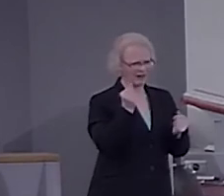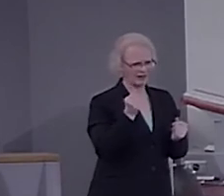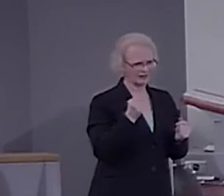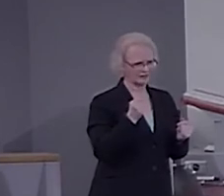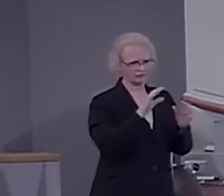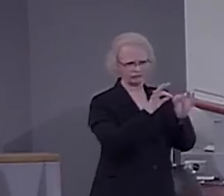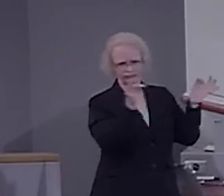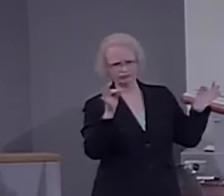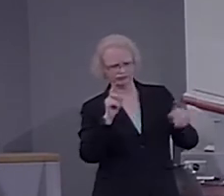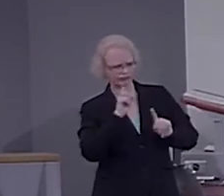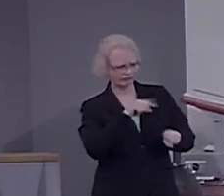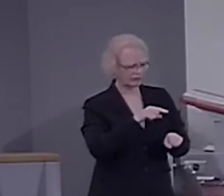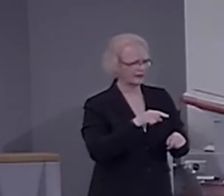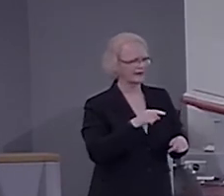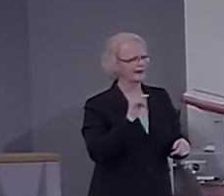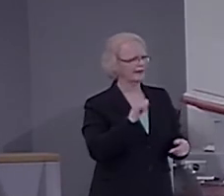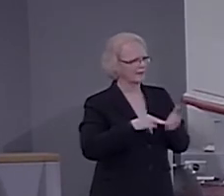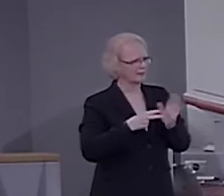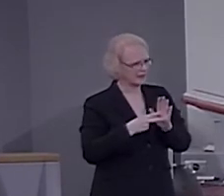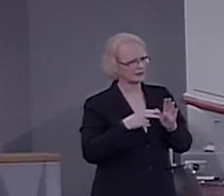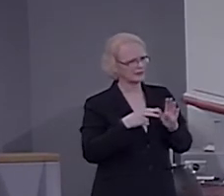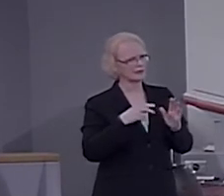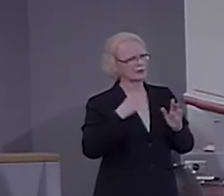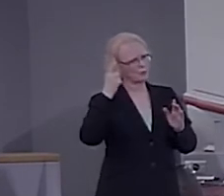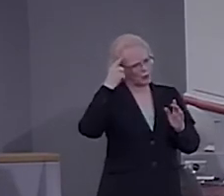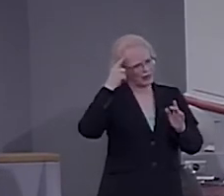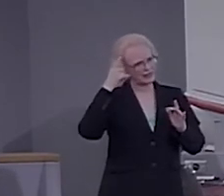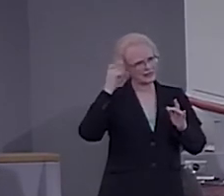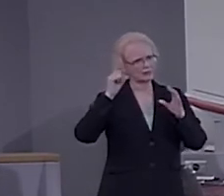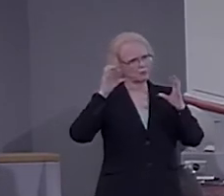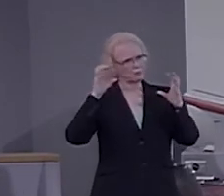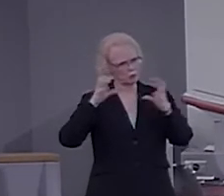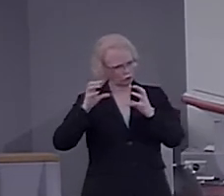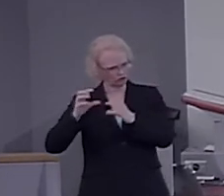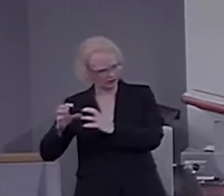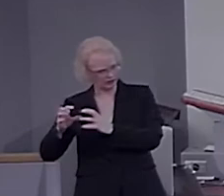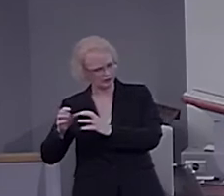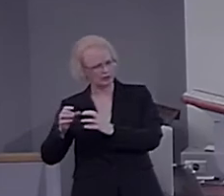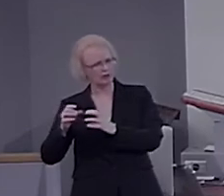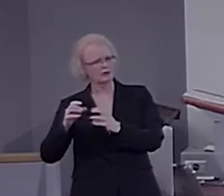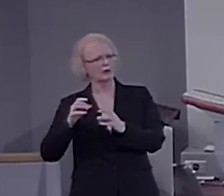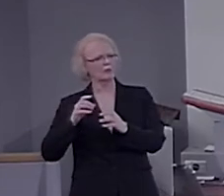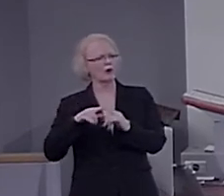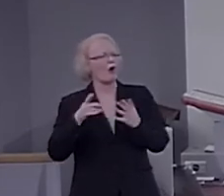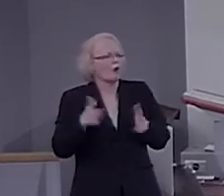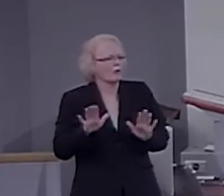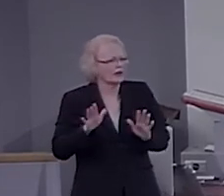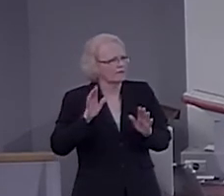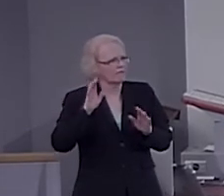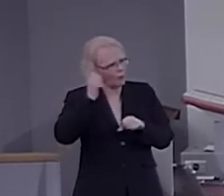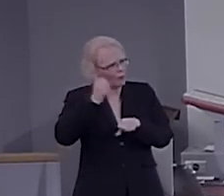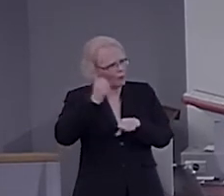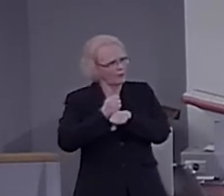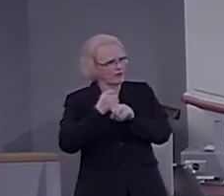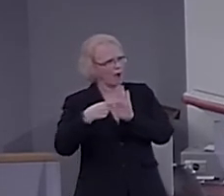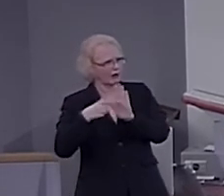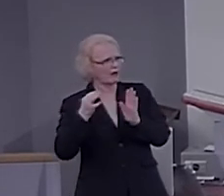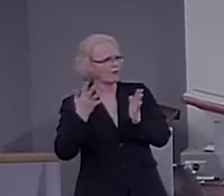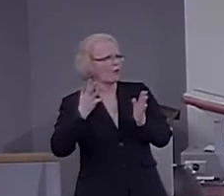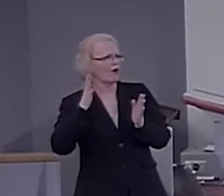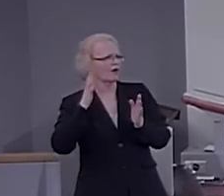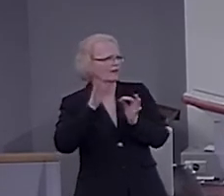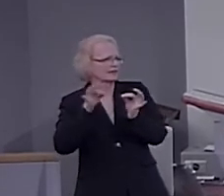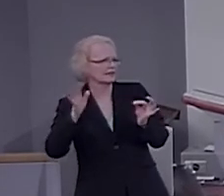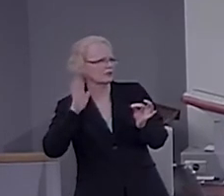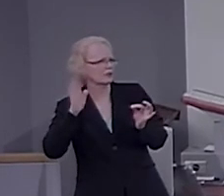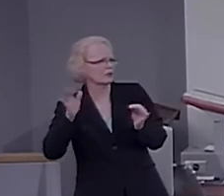that means is that you're not only doing a merge operation for the beginning of the sentence, but you're forming a model of how the sentence is going to go. Then,